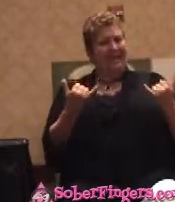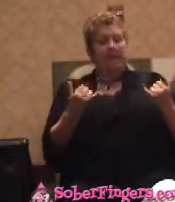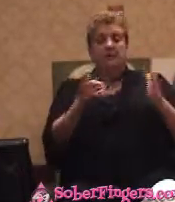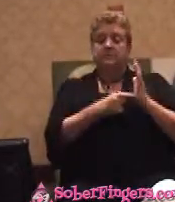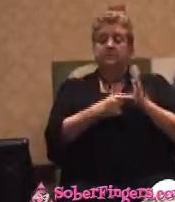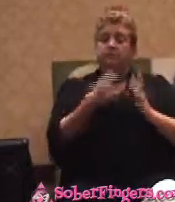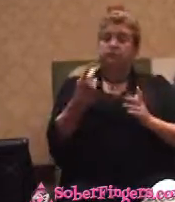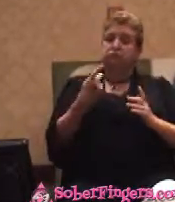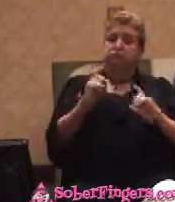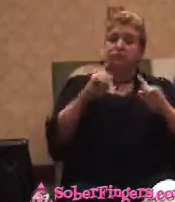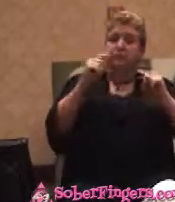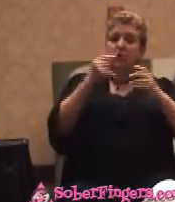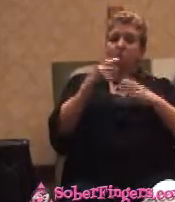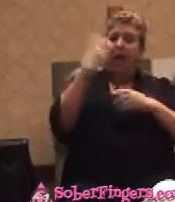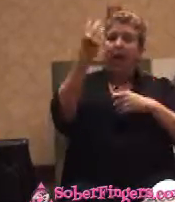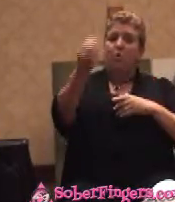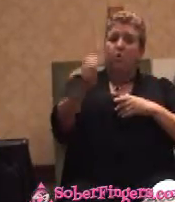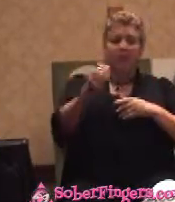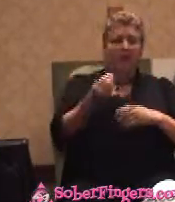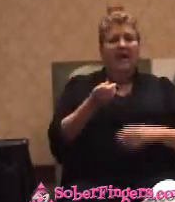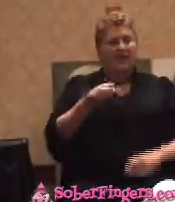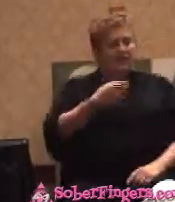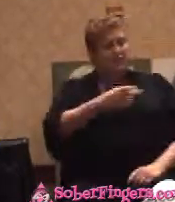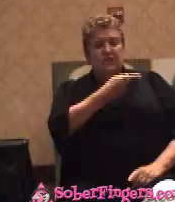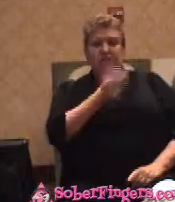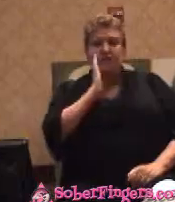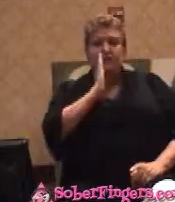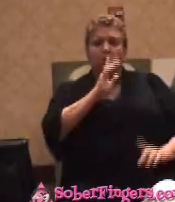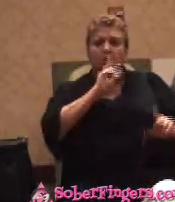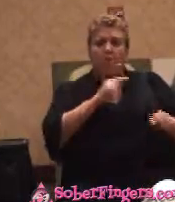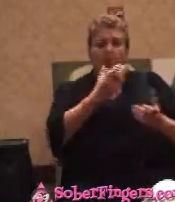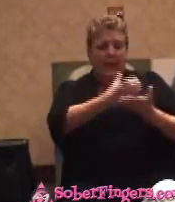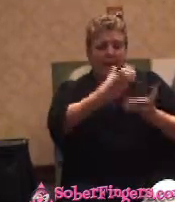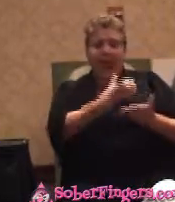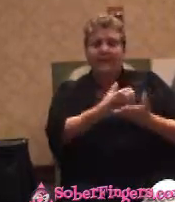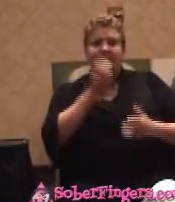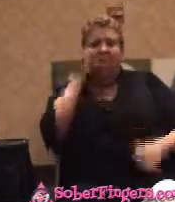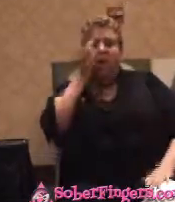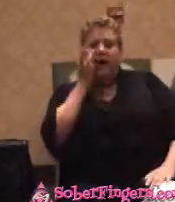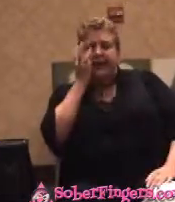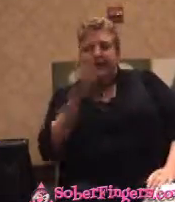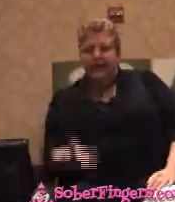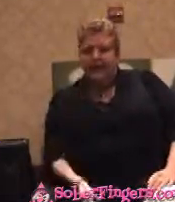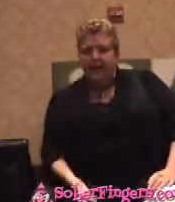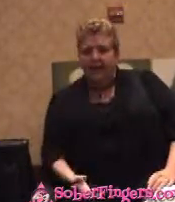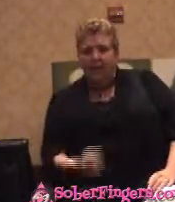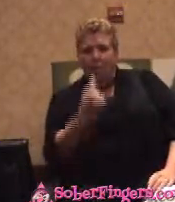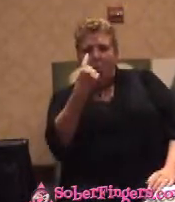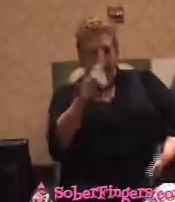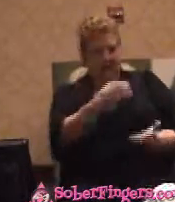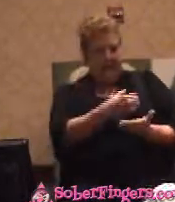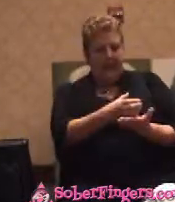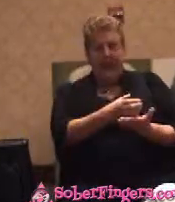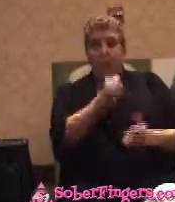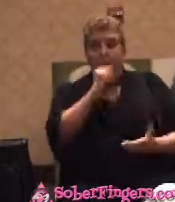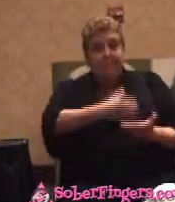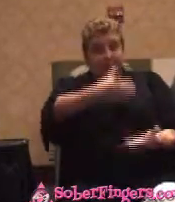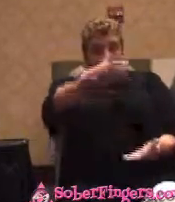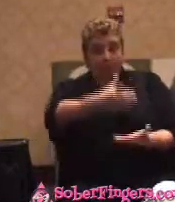she will order a glass of wine. I said, would you like the bottle? No, no bottle. You can say, just a glass of wine. And sometimes